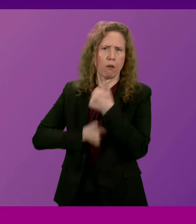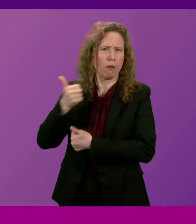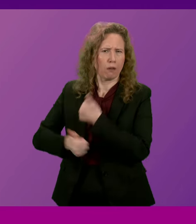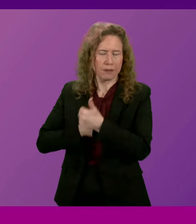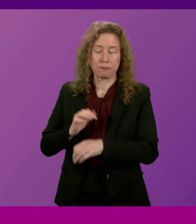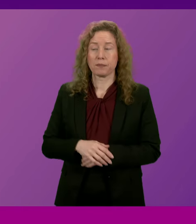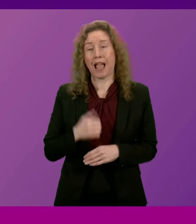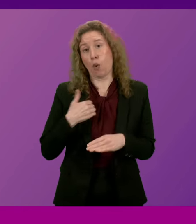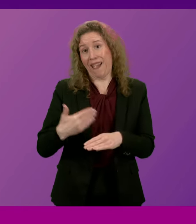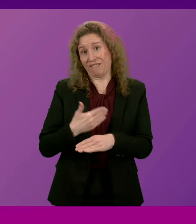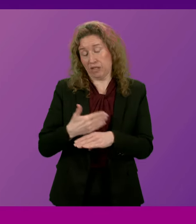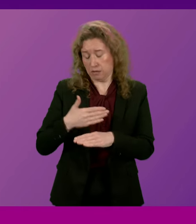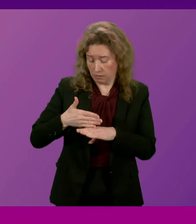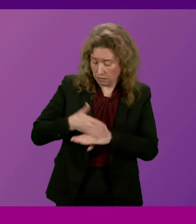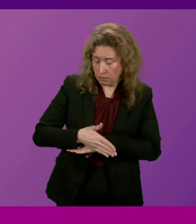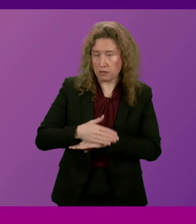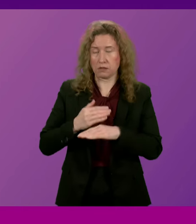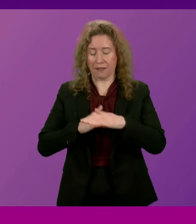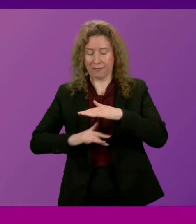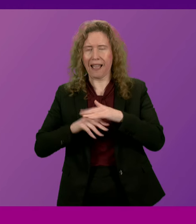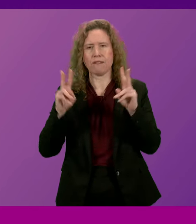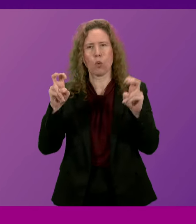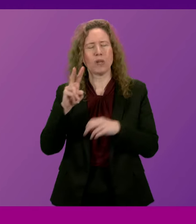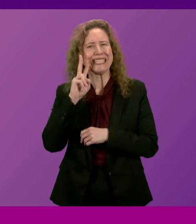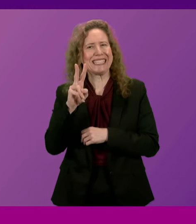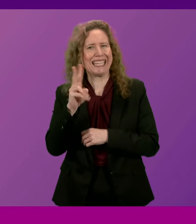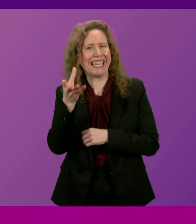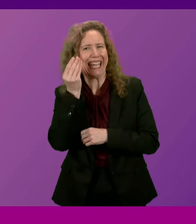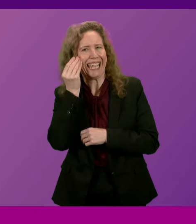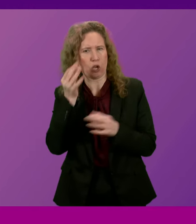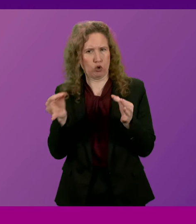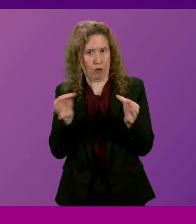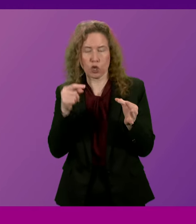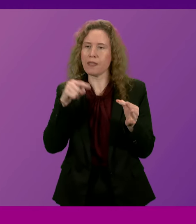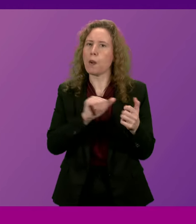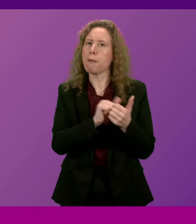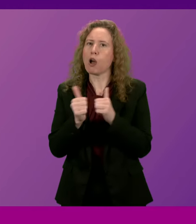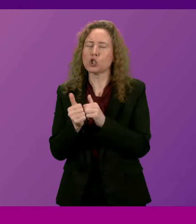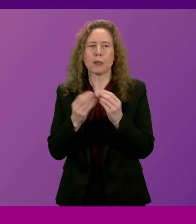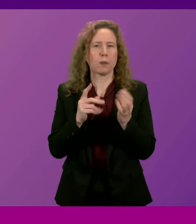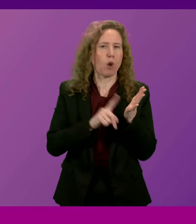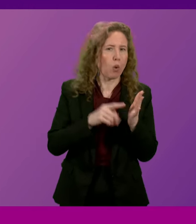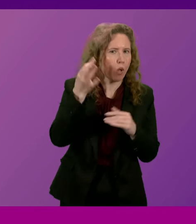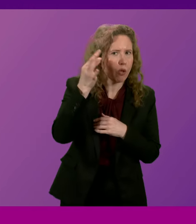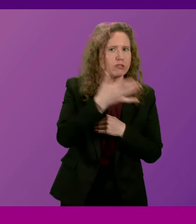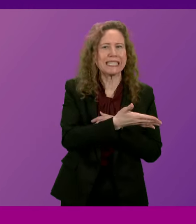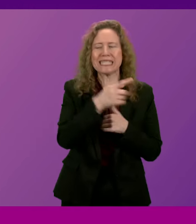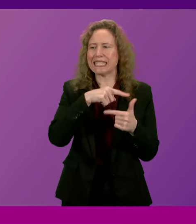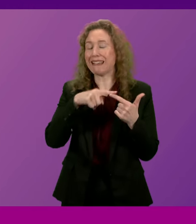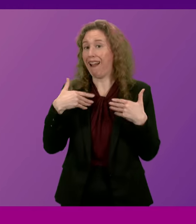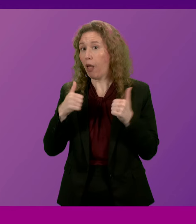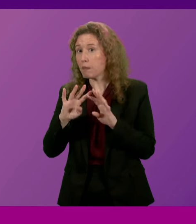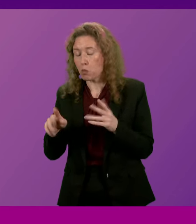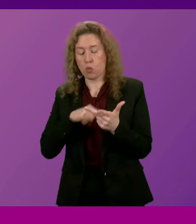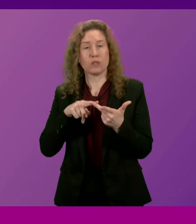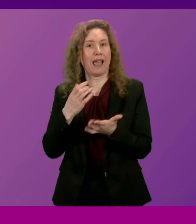Our efforts are underpinned by our See Here strategy that was a product of partnership working with local authorities, health boards and the third